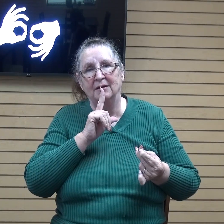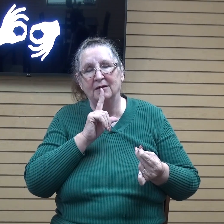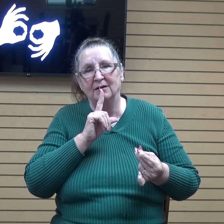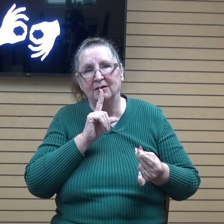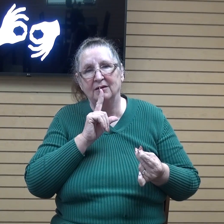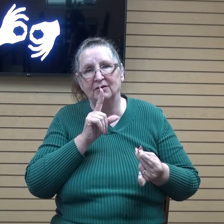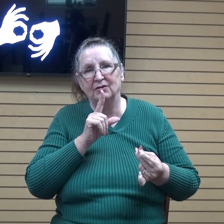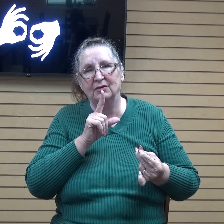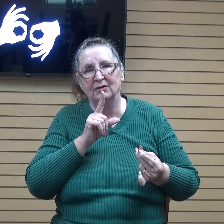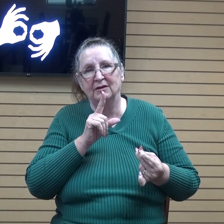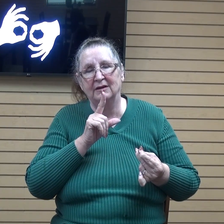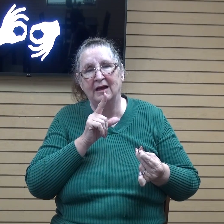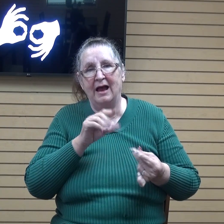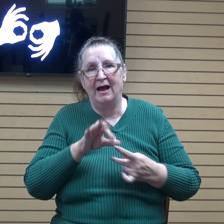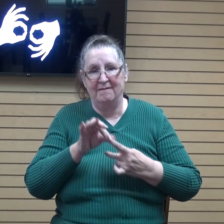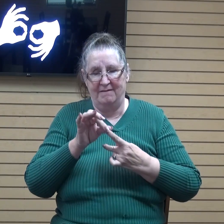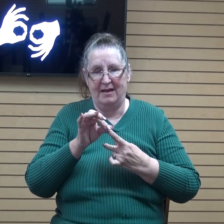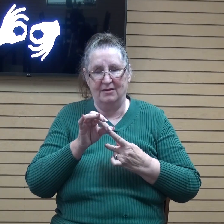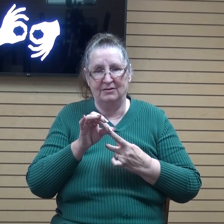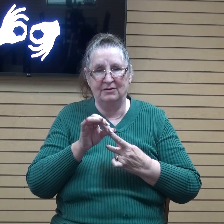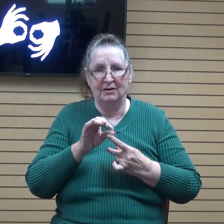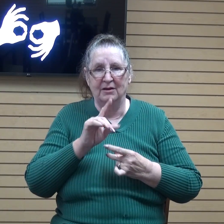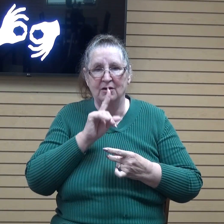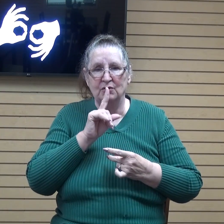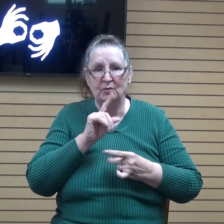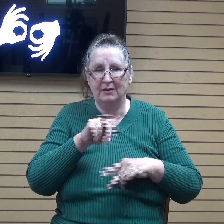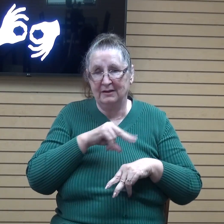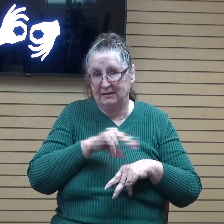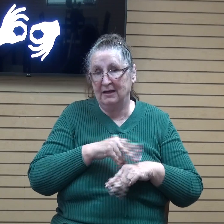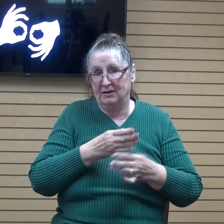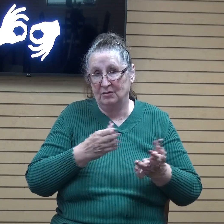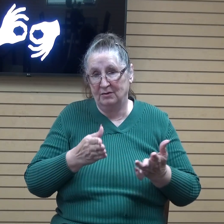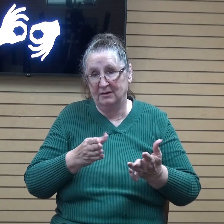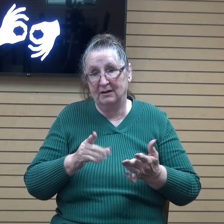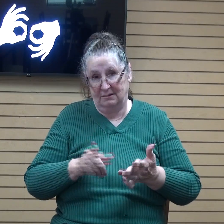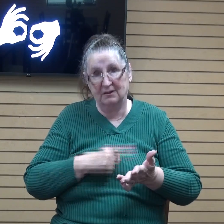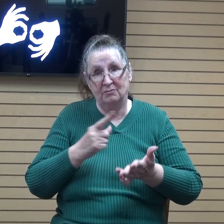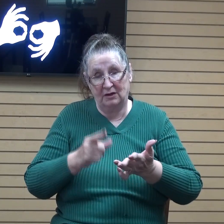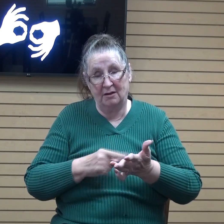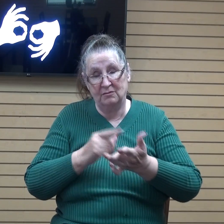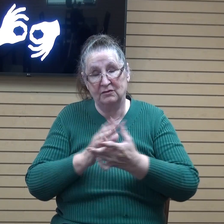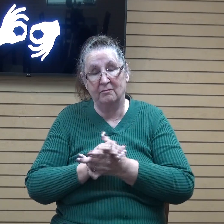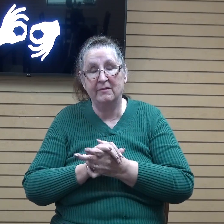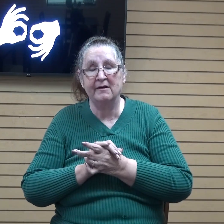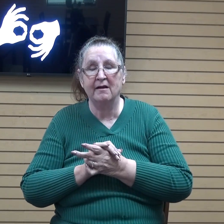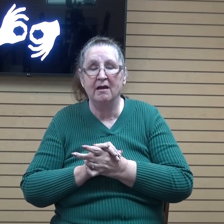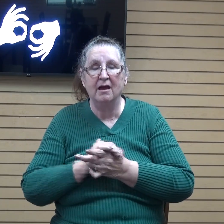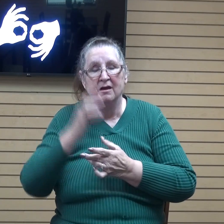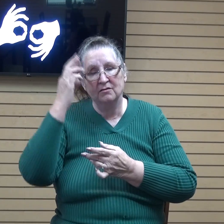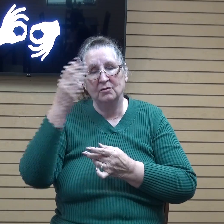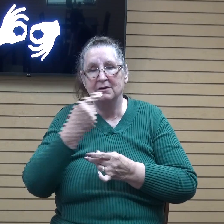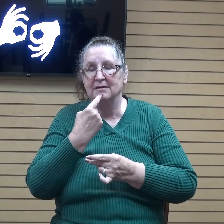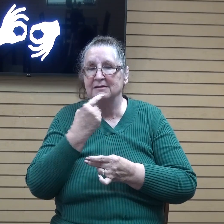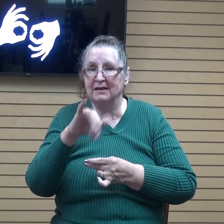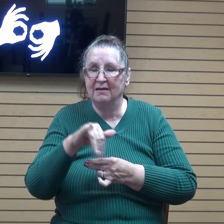is that it's really uh it's kind of a natural thing to do sometimes and the reason that i say that is because